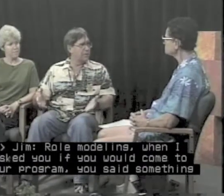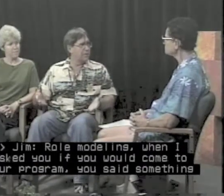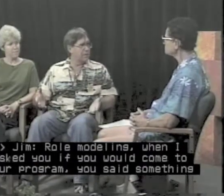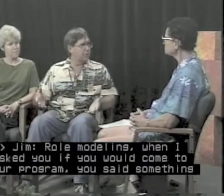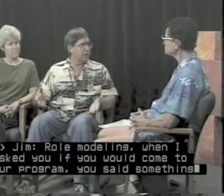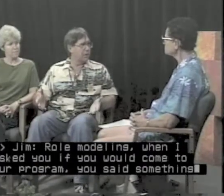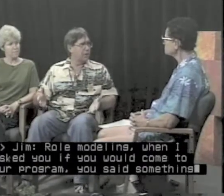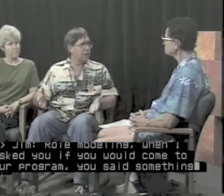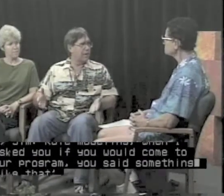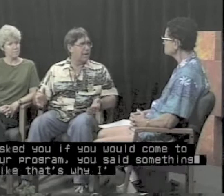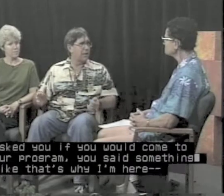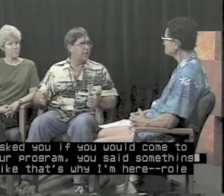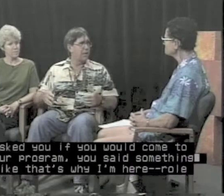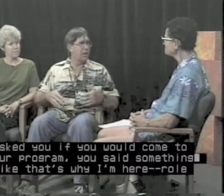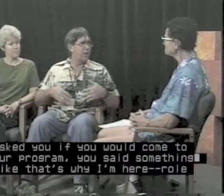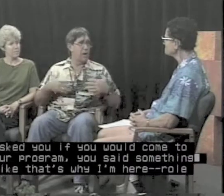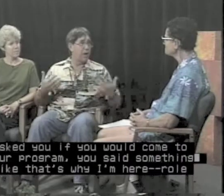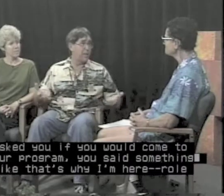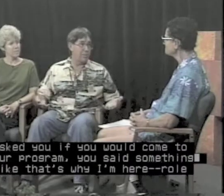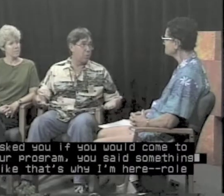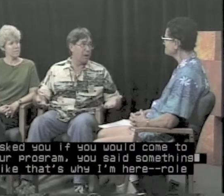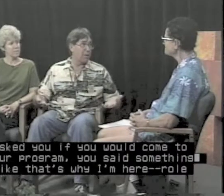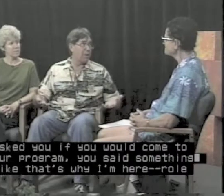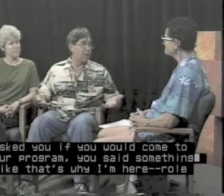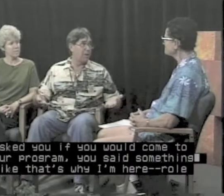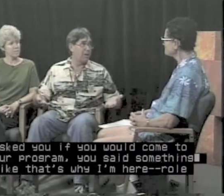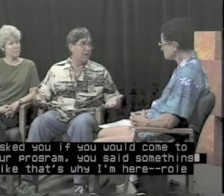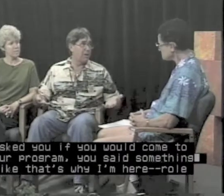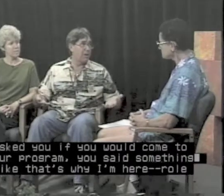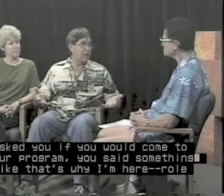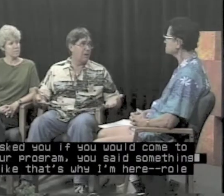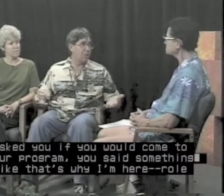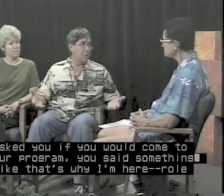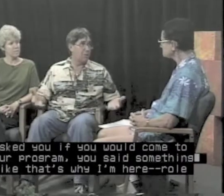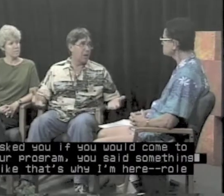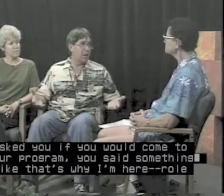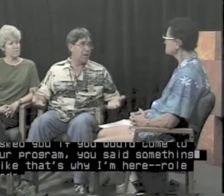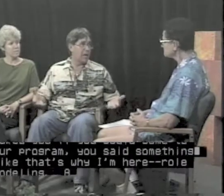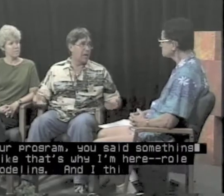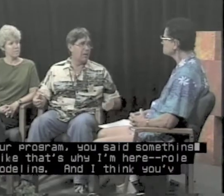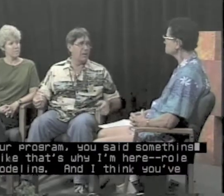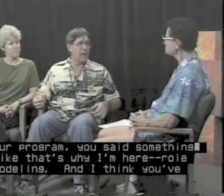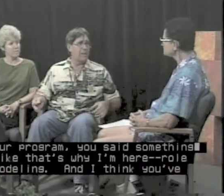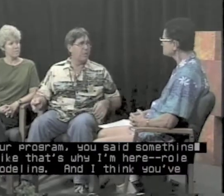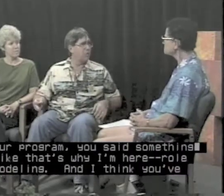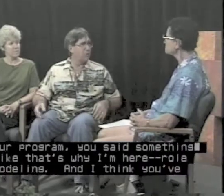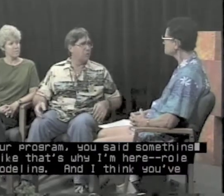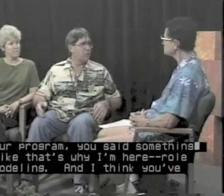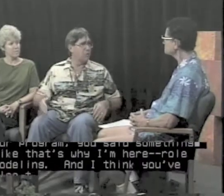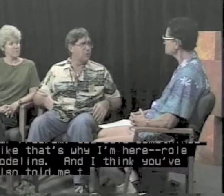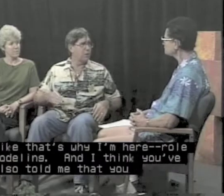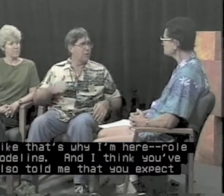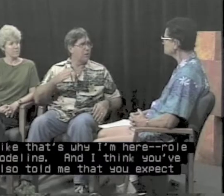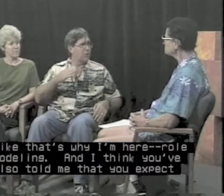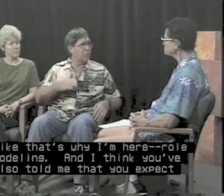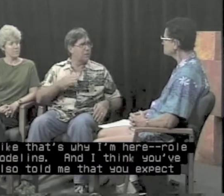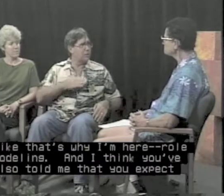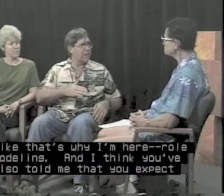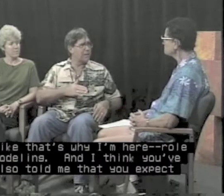something like, that's why I'm here, role modeling. And I think you've also told me that you expect